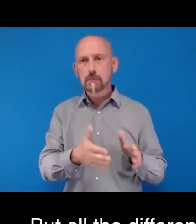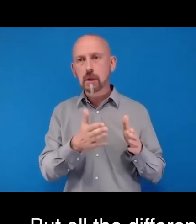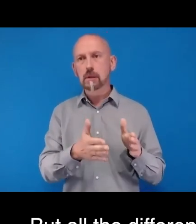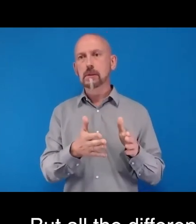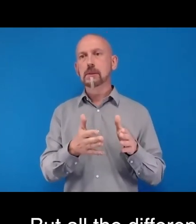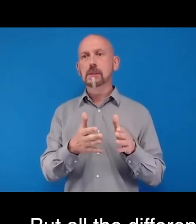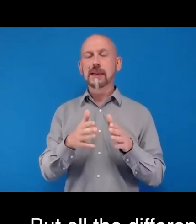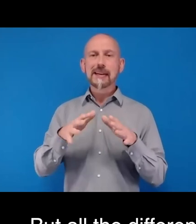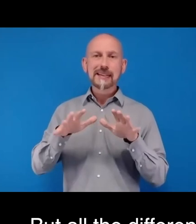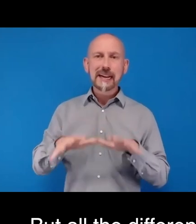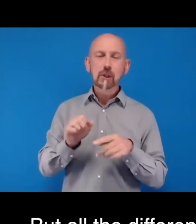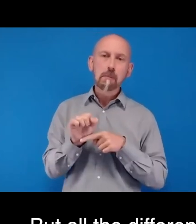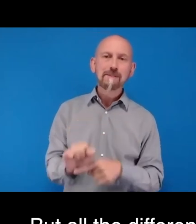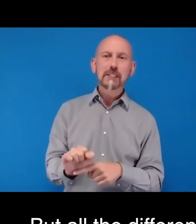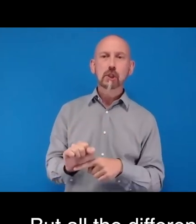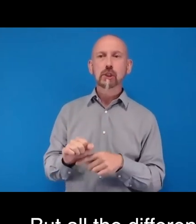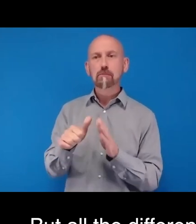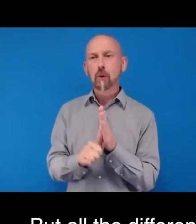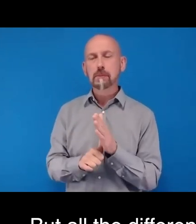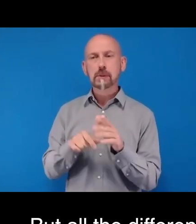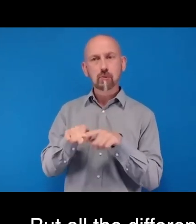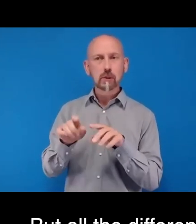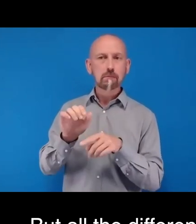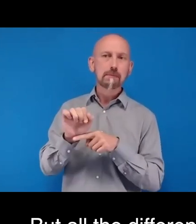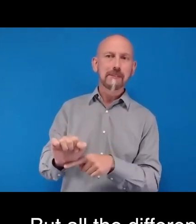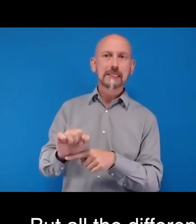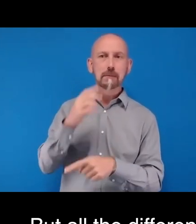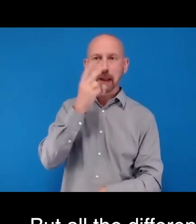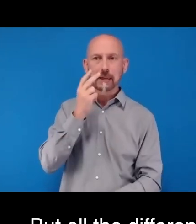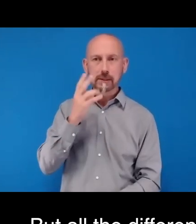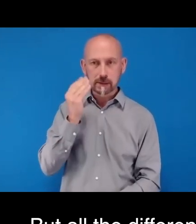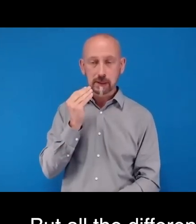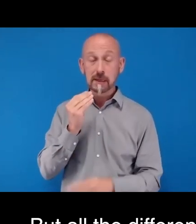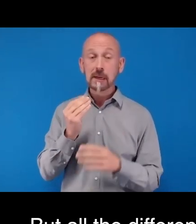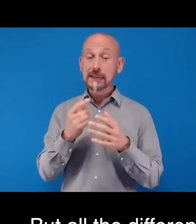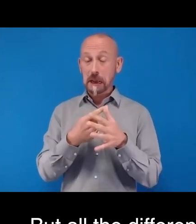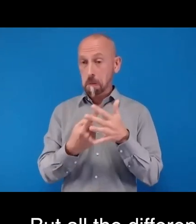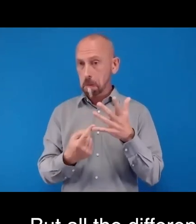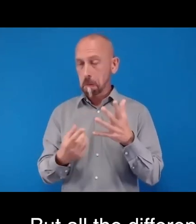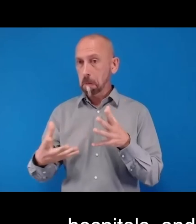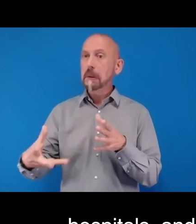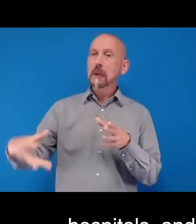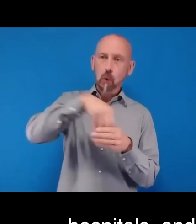programs for prevention of blindness, these are all now covered by this insurance scheme.